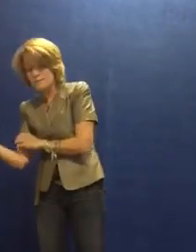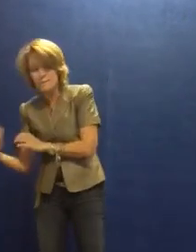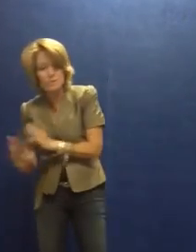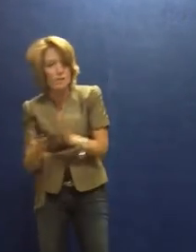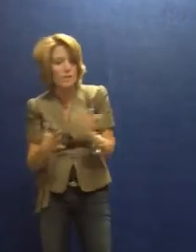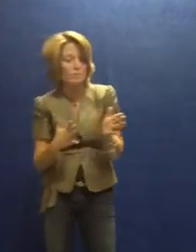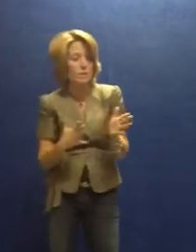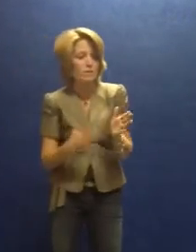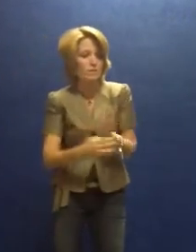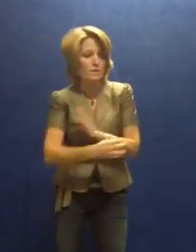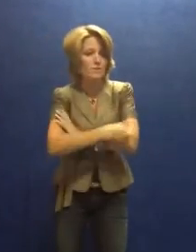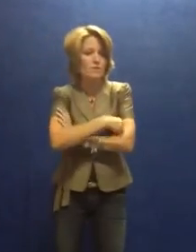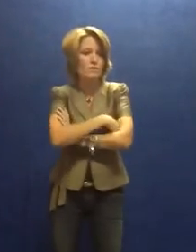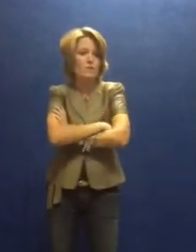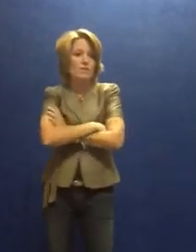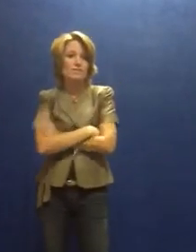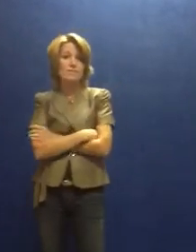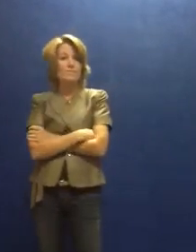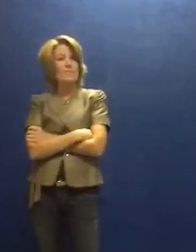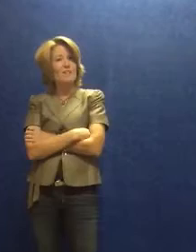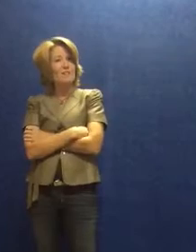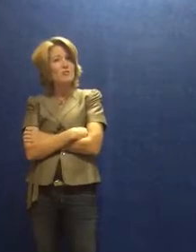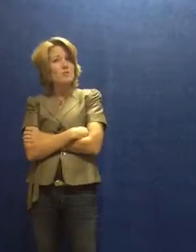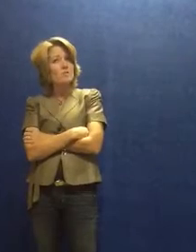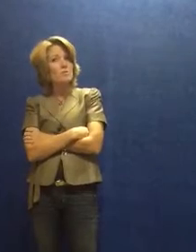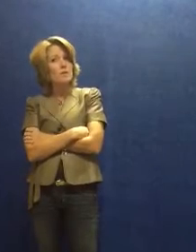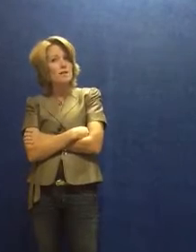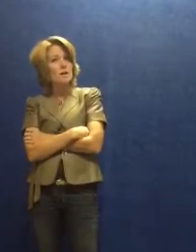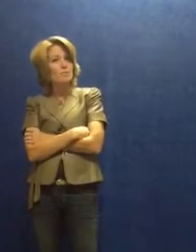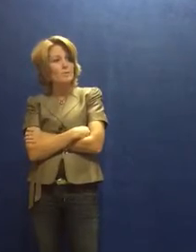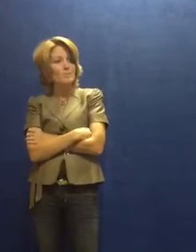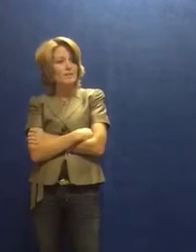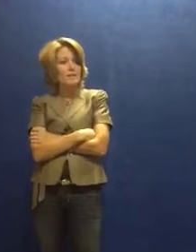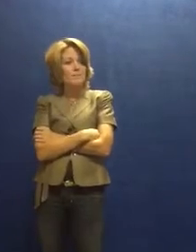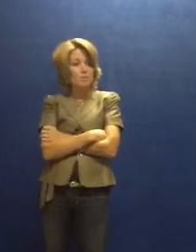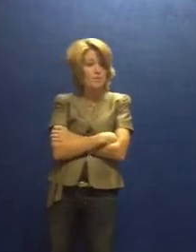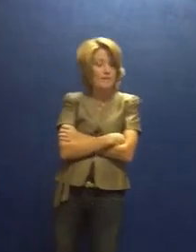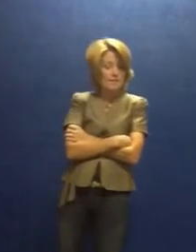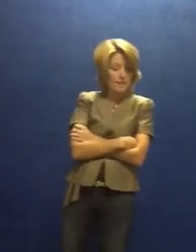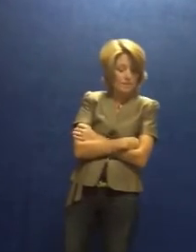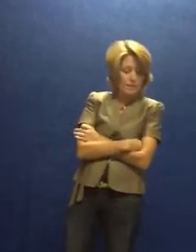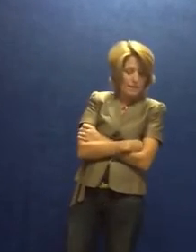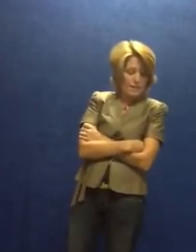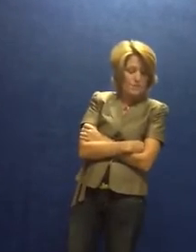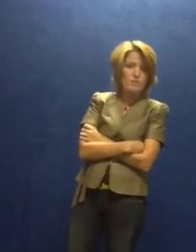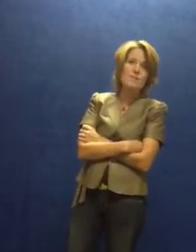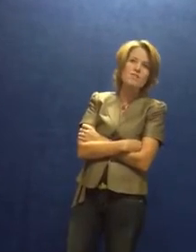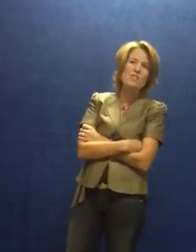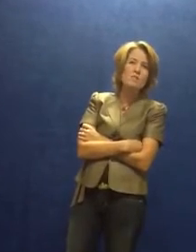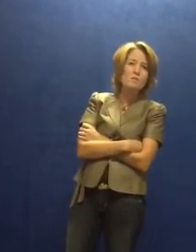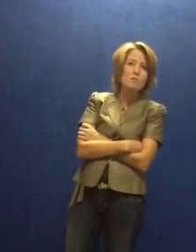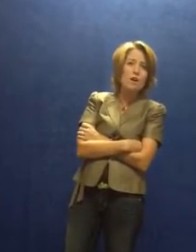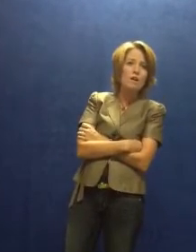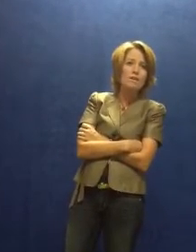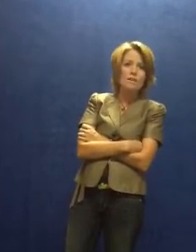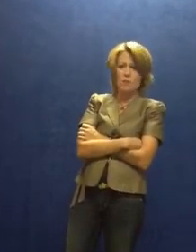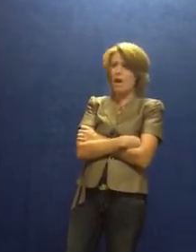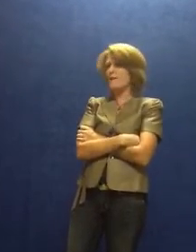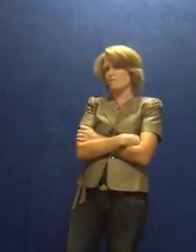Michelle came over, and she saw Jason. Not sure if she wanted to help him, but she sat down, and she said, Jason, what's wrong? He goes, I don't